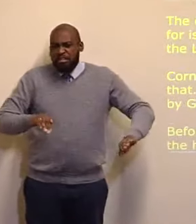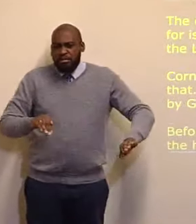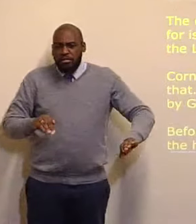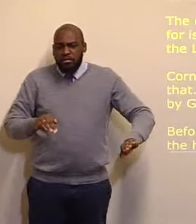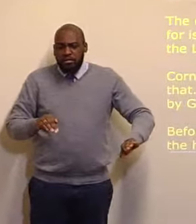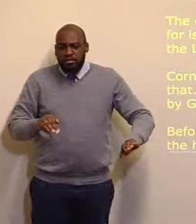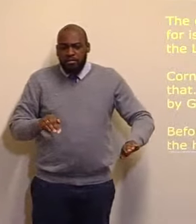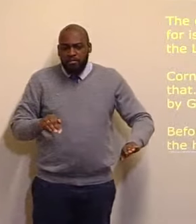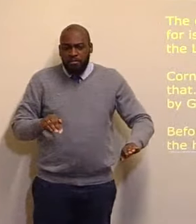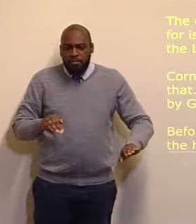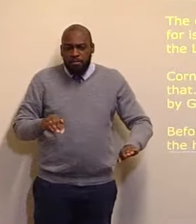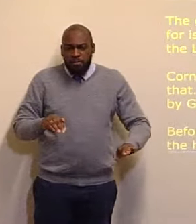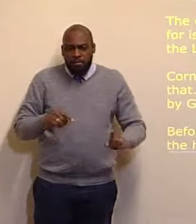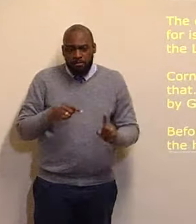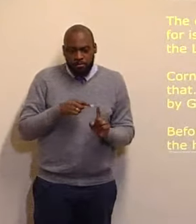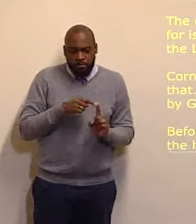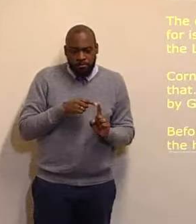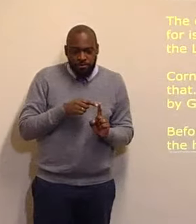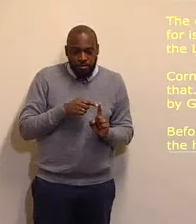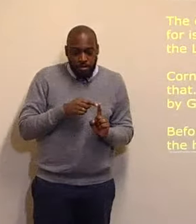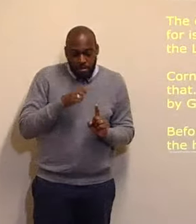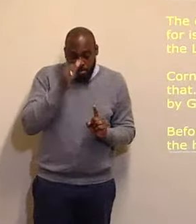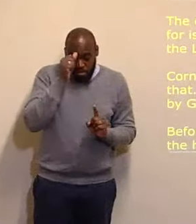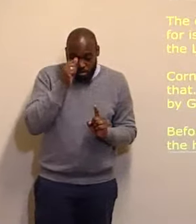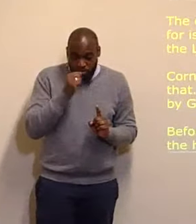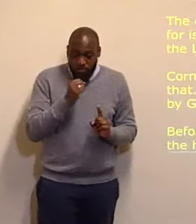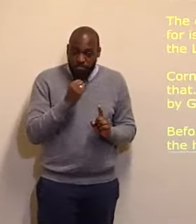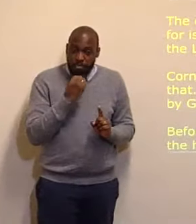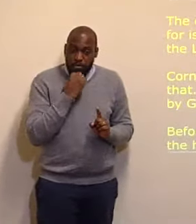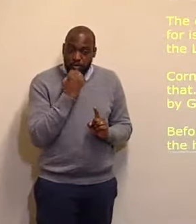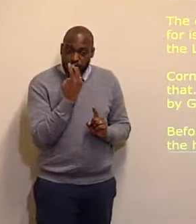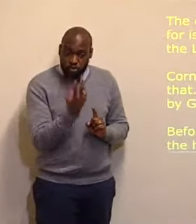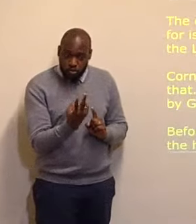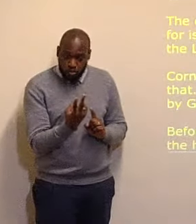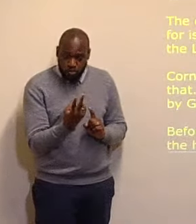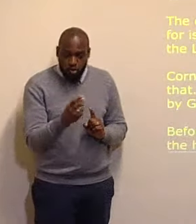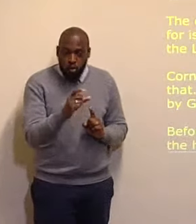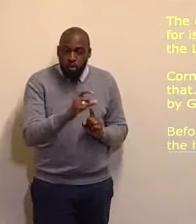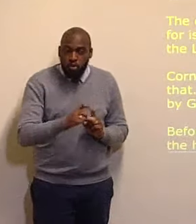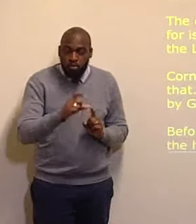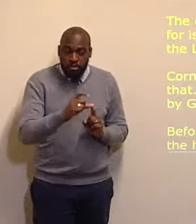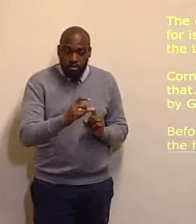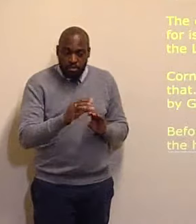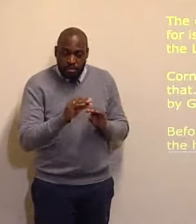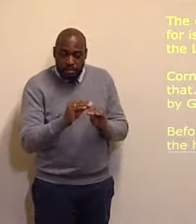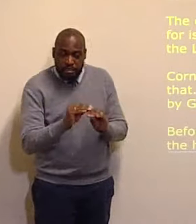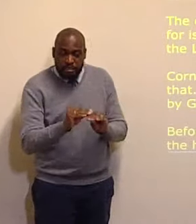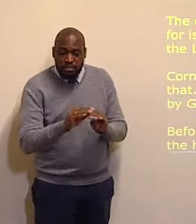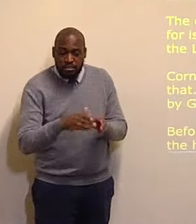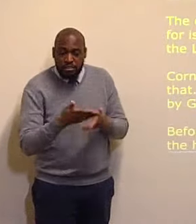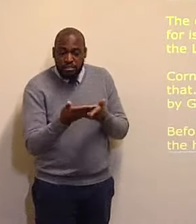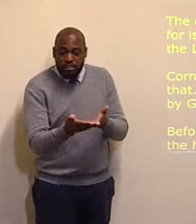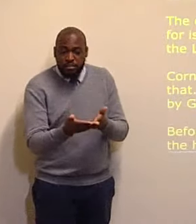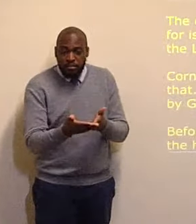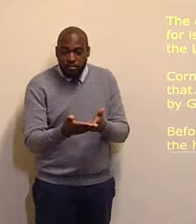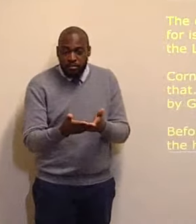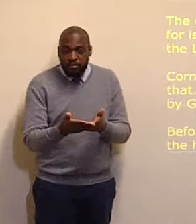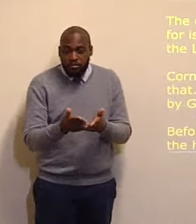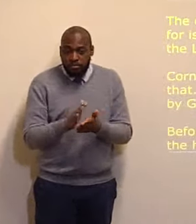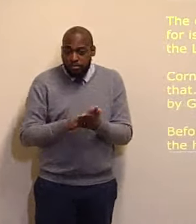But, the second thing, Cornelius, is going to learn, is not just, God is a respect, of persons, but the